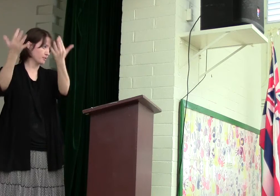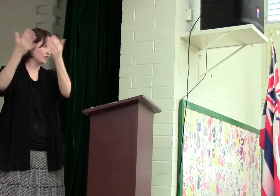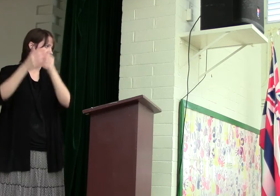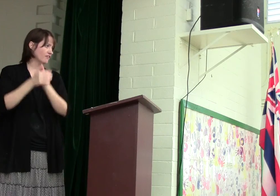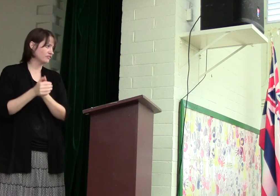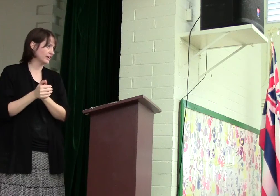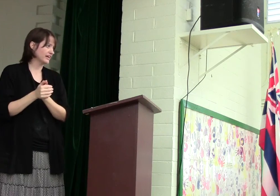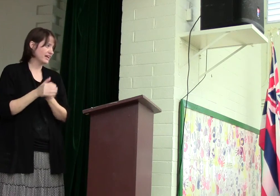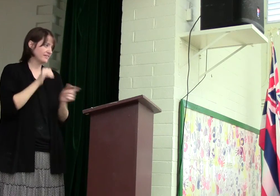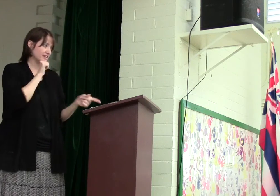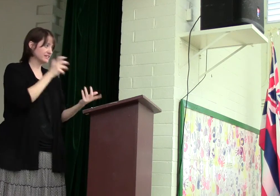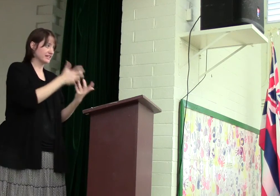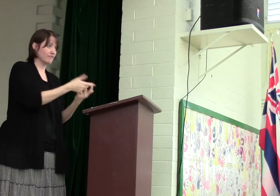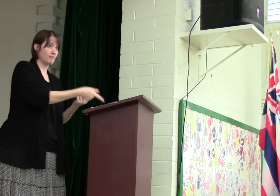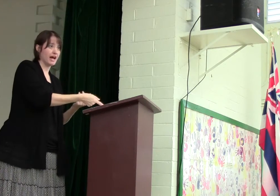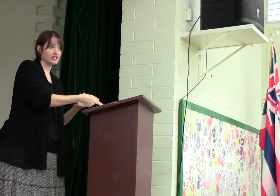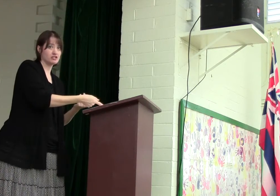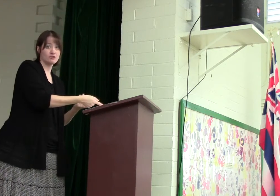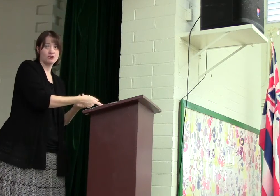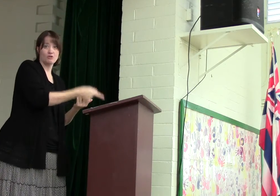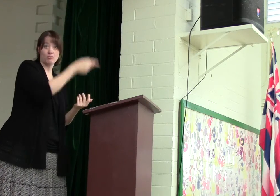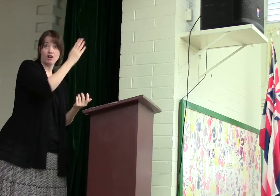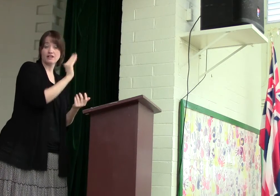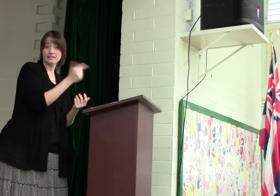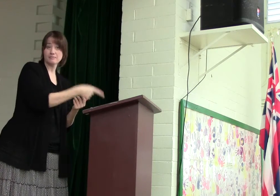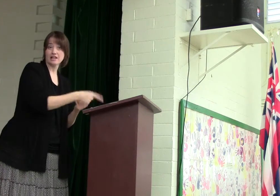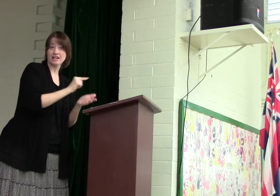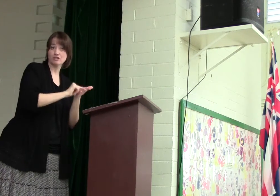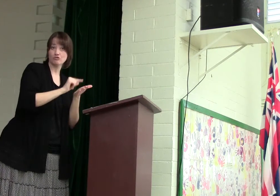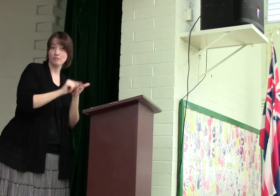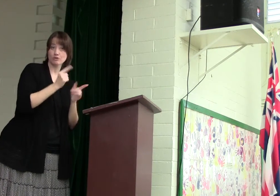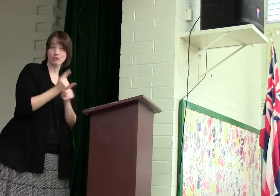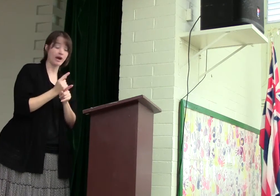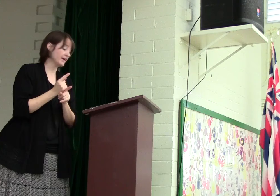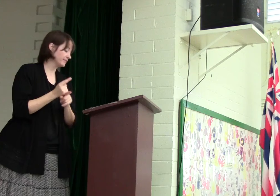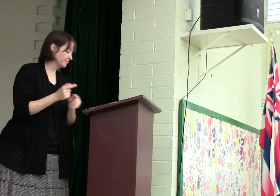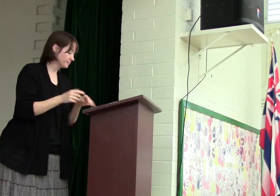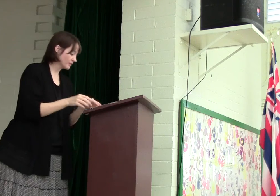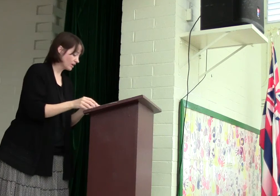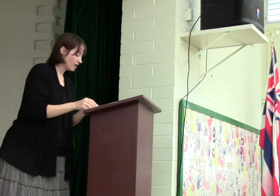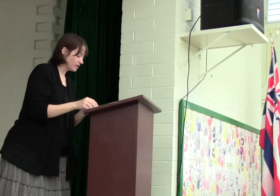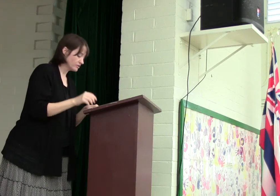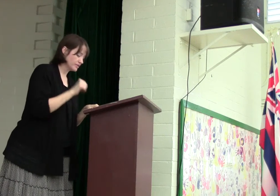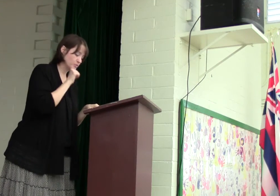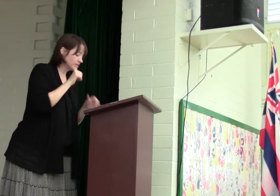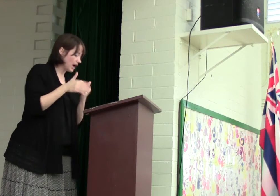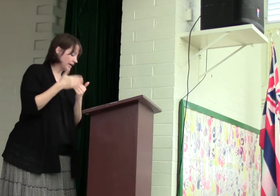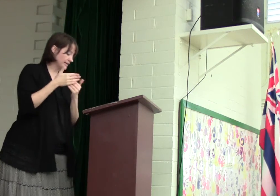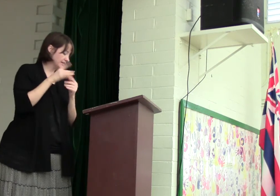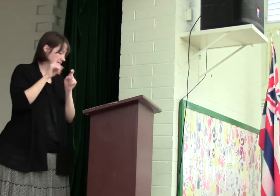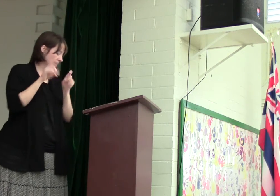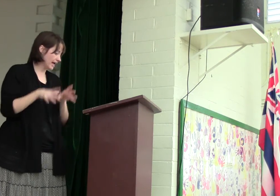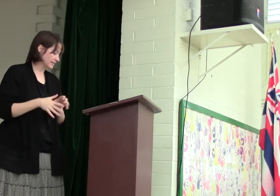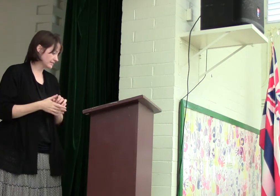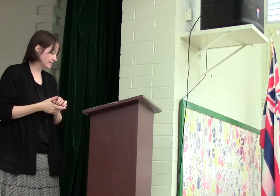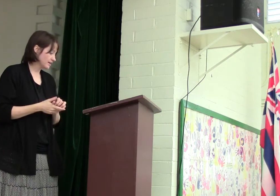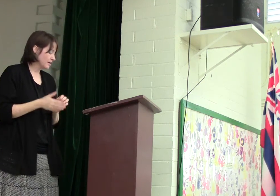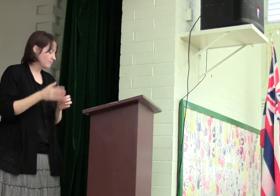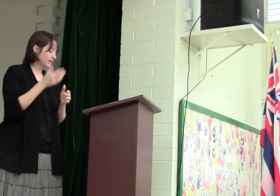burnt offering, that doesn't even match what God seems like in Scripture, right? So this was not an easy test. But